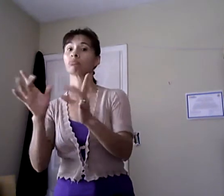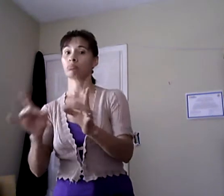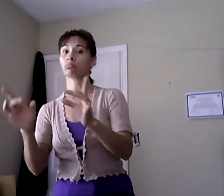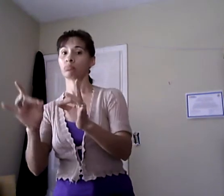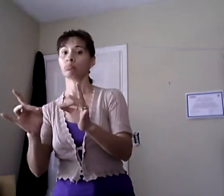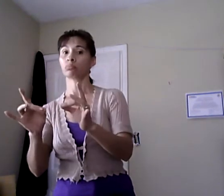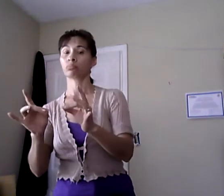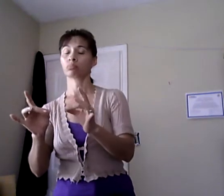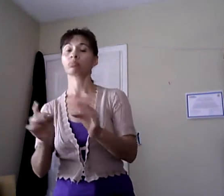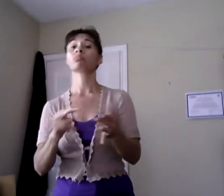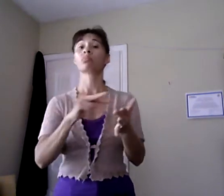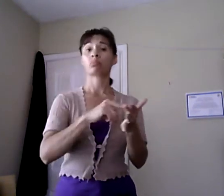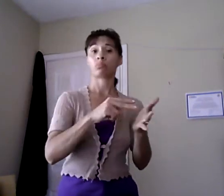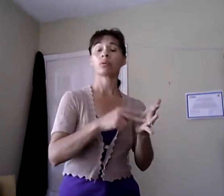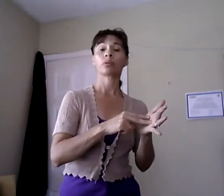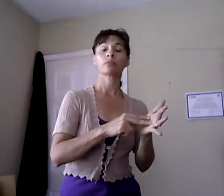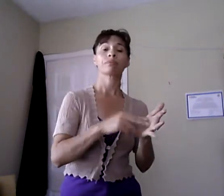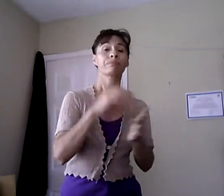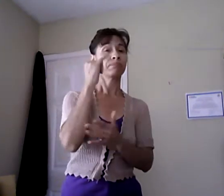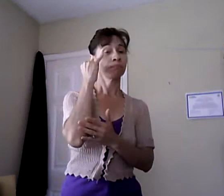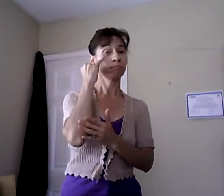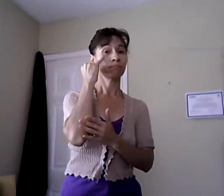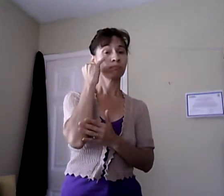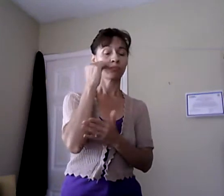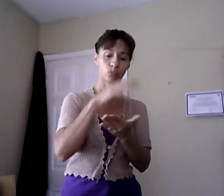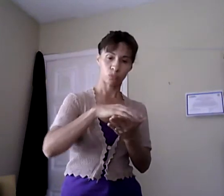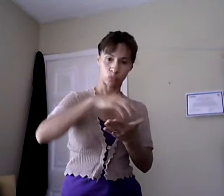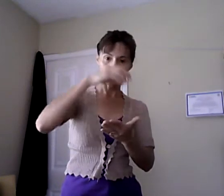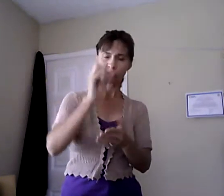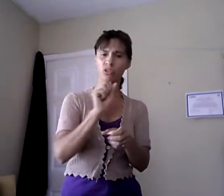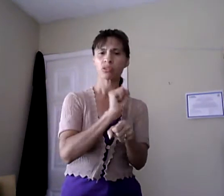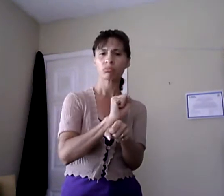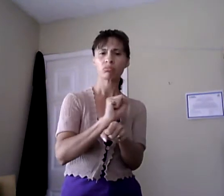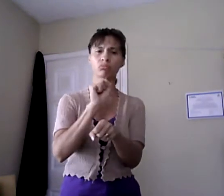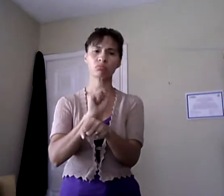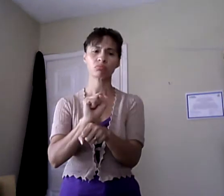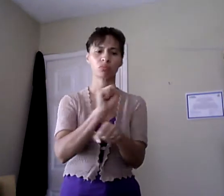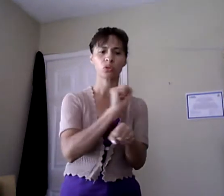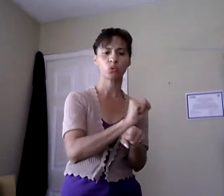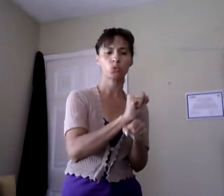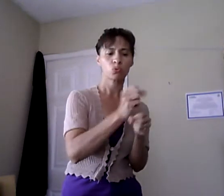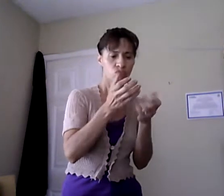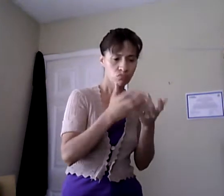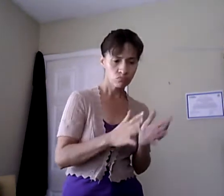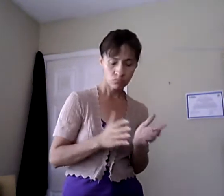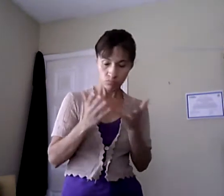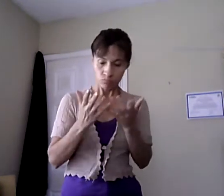the student can only achieve three if they're looking at their highest potential. So I,